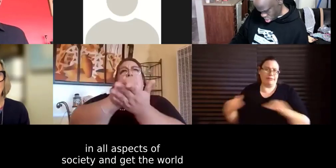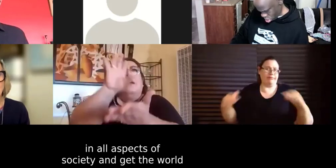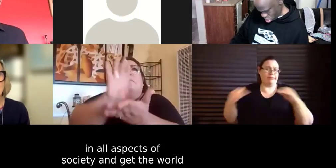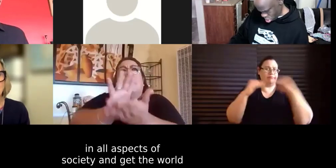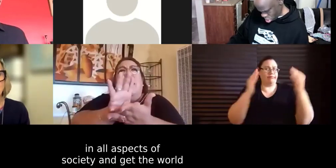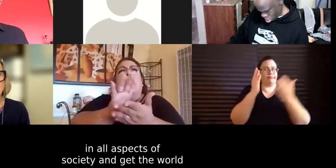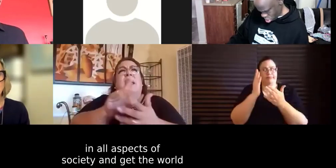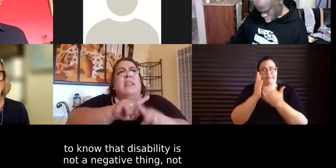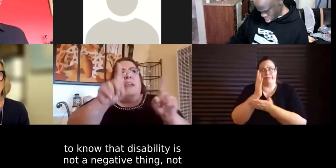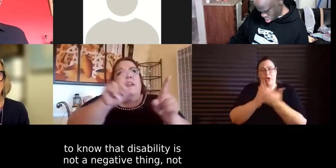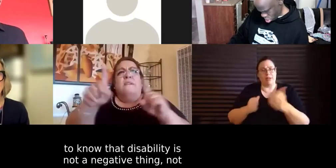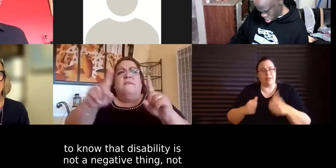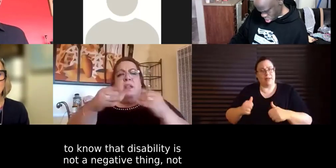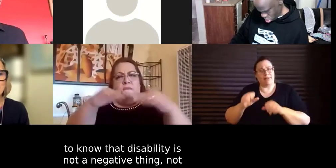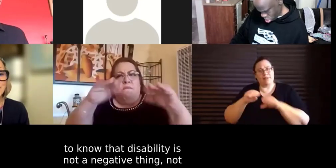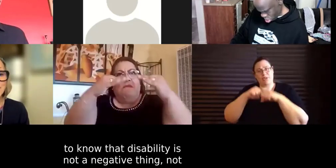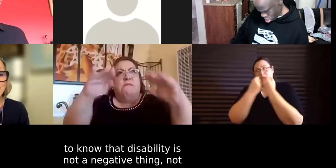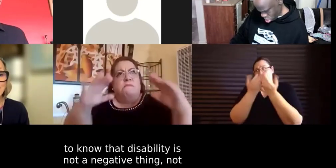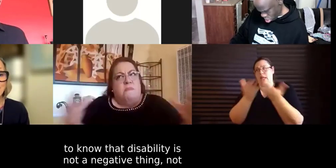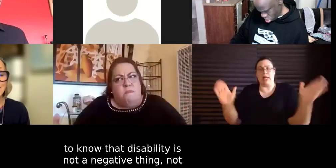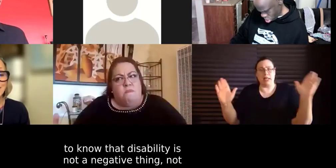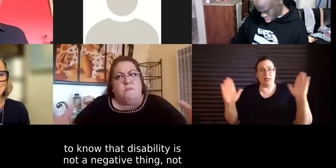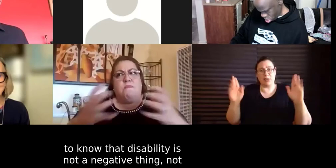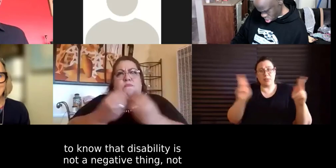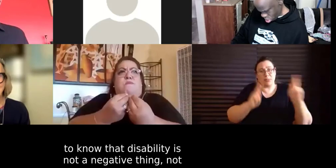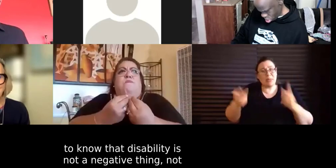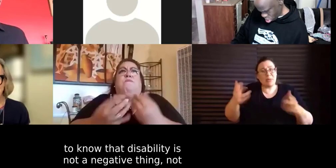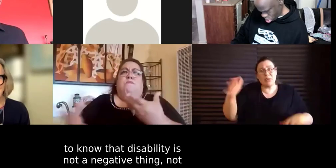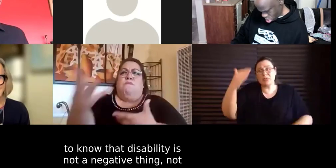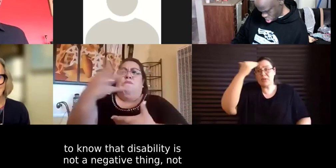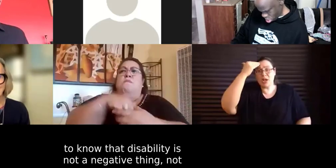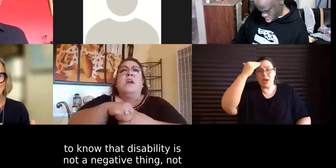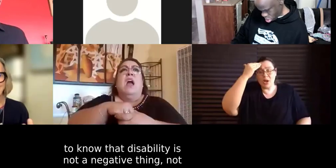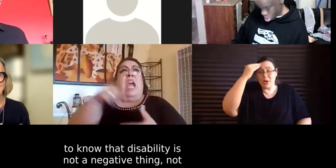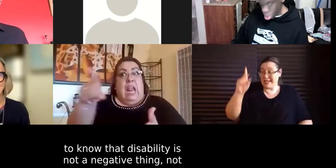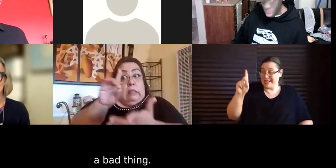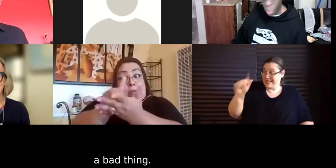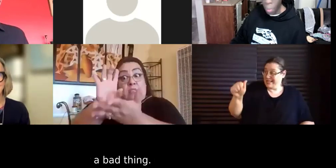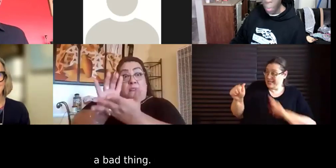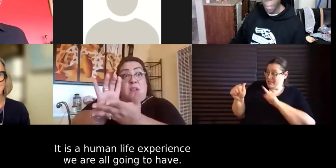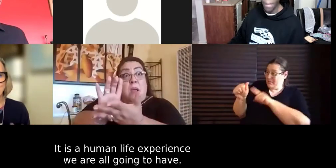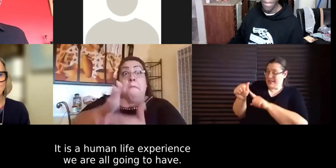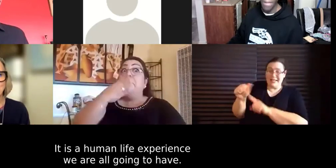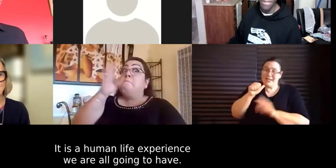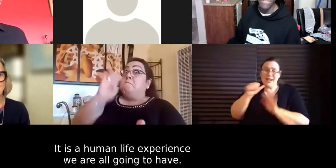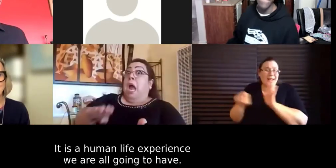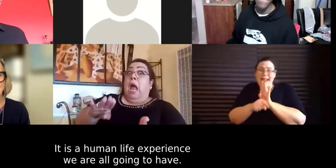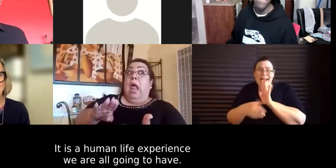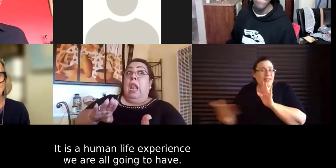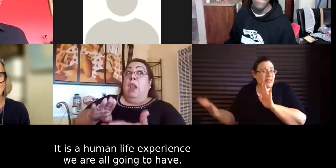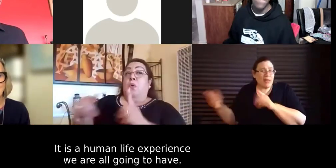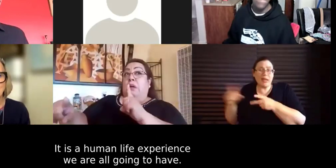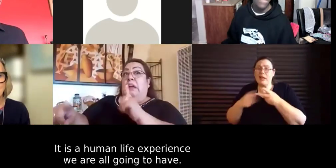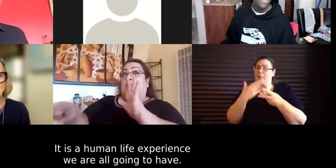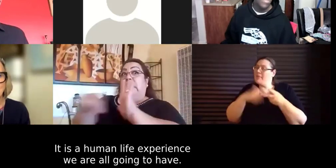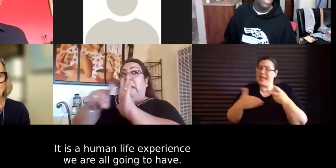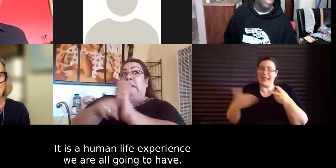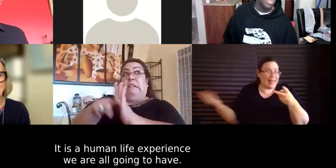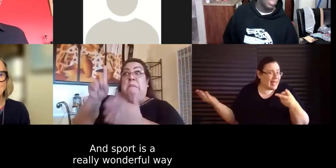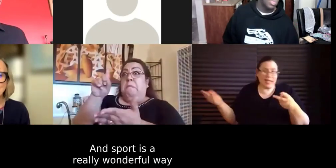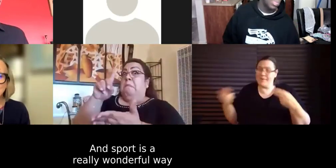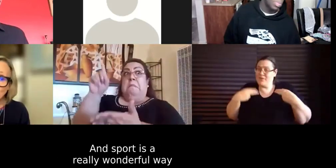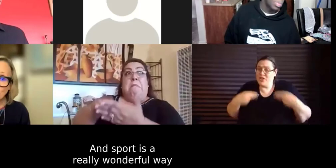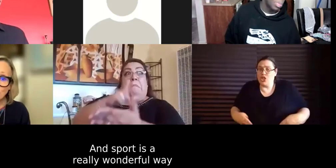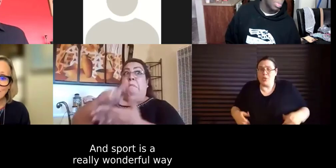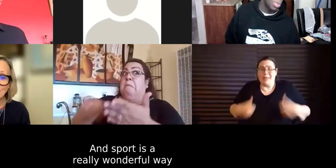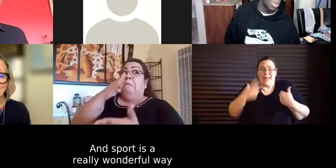and get the world to know that disability is not a negative thing it's not a bad thing it's a human life experience that we're all going to